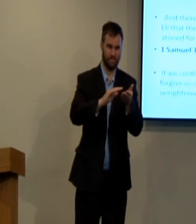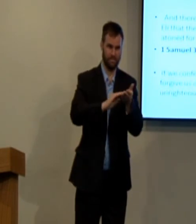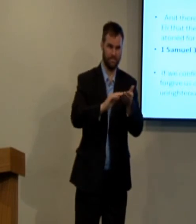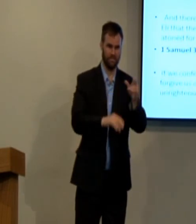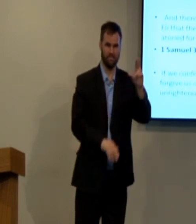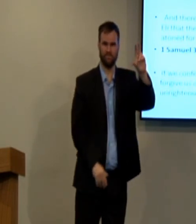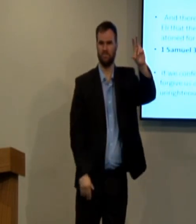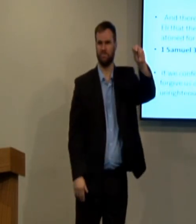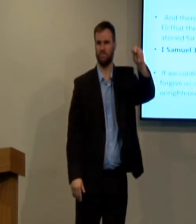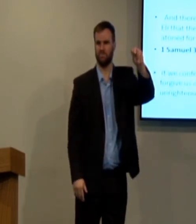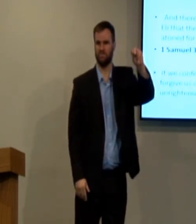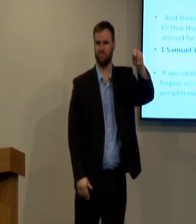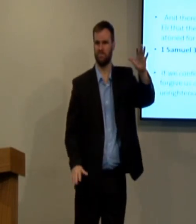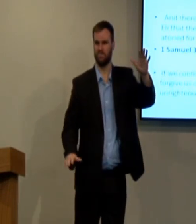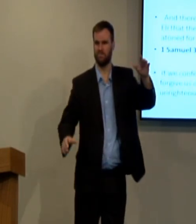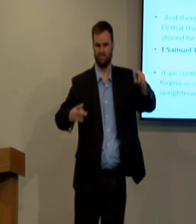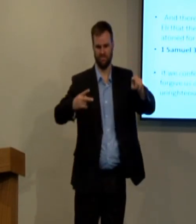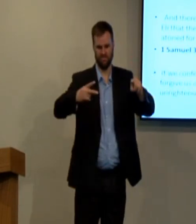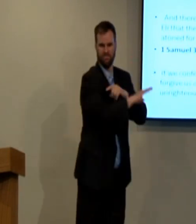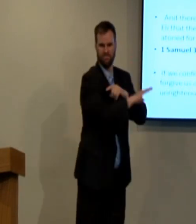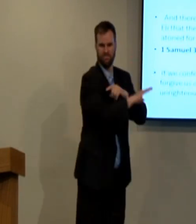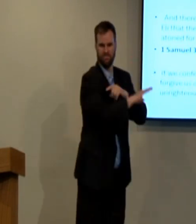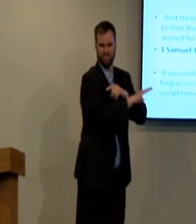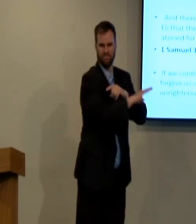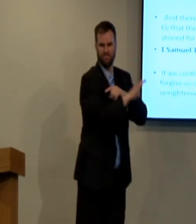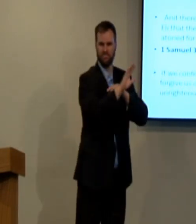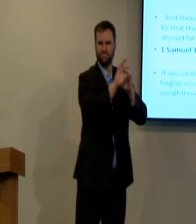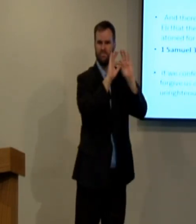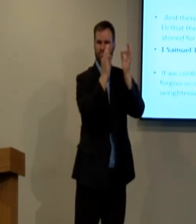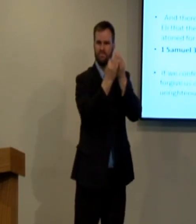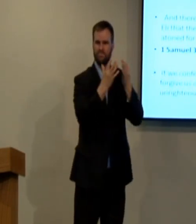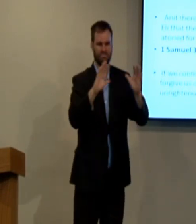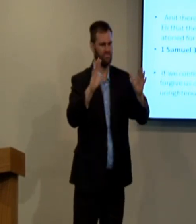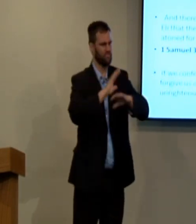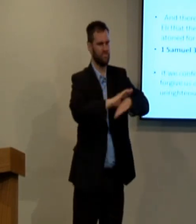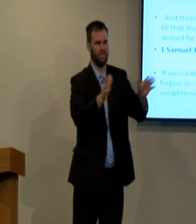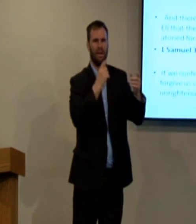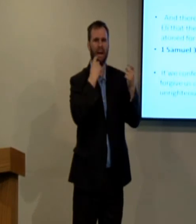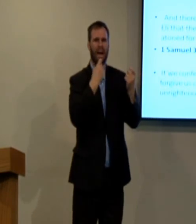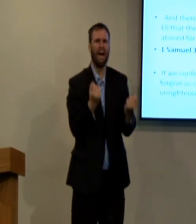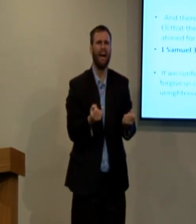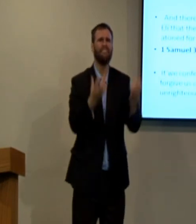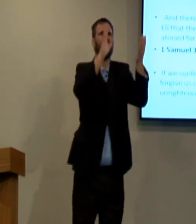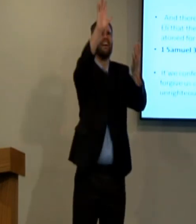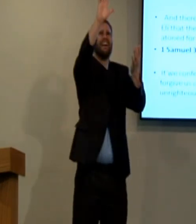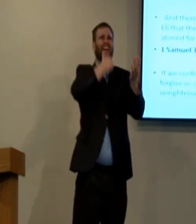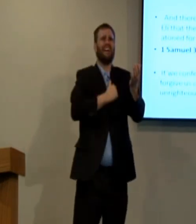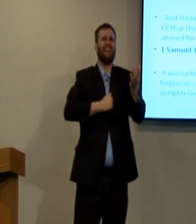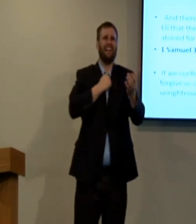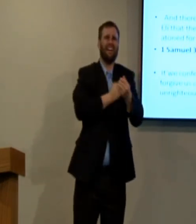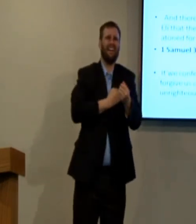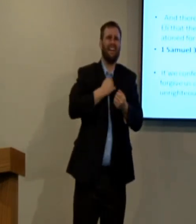Can sin be forgiven? Not Eli's. He was cut off. His family was cut off.